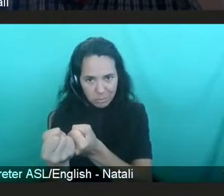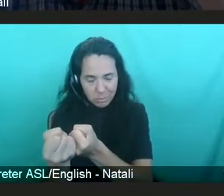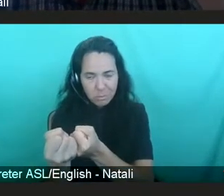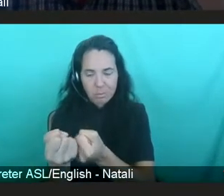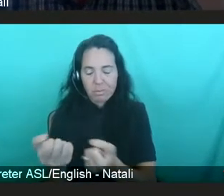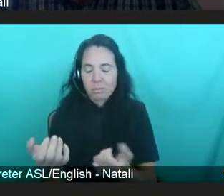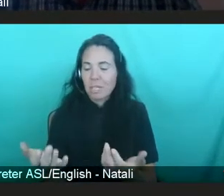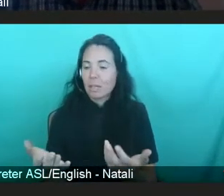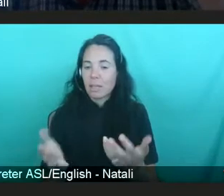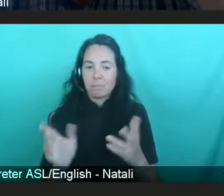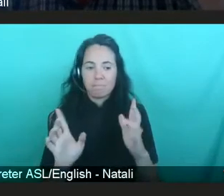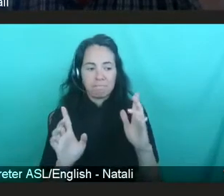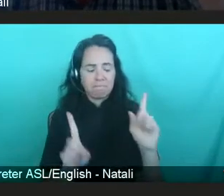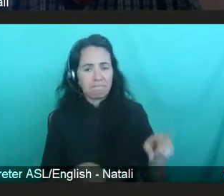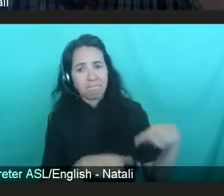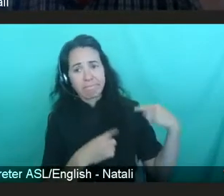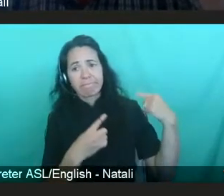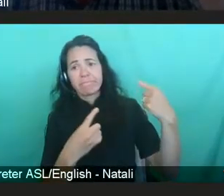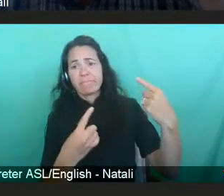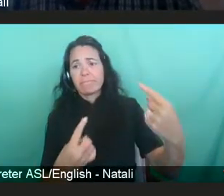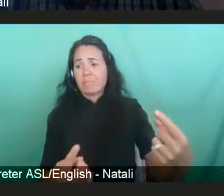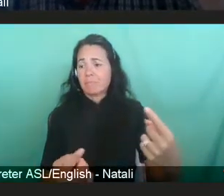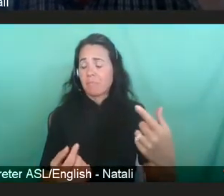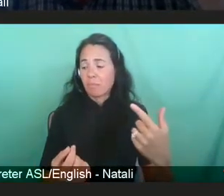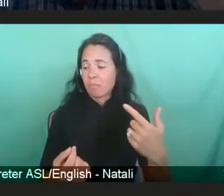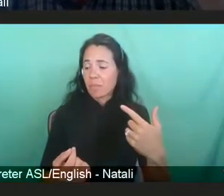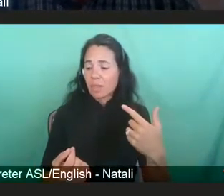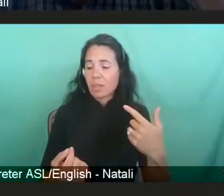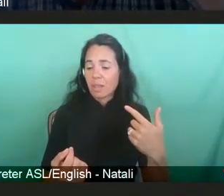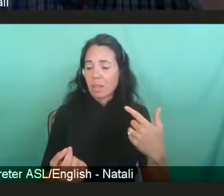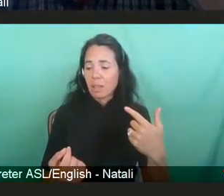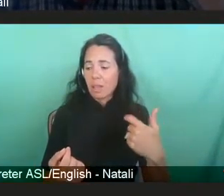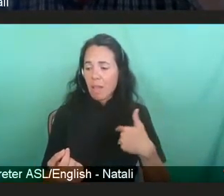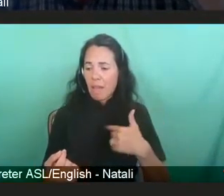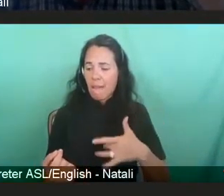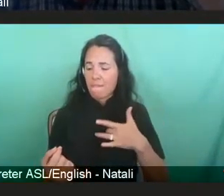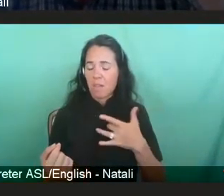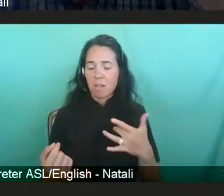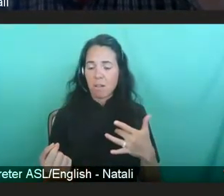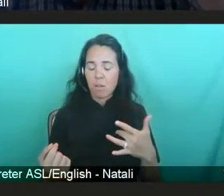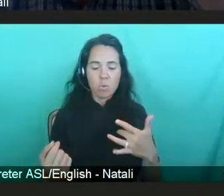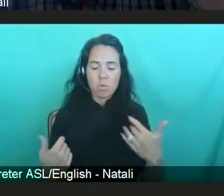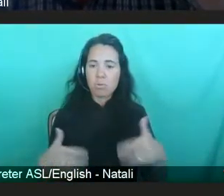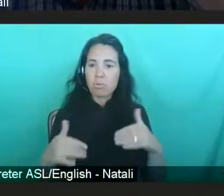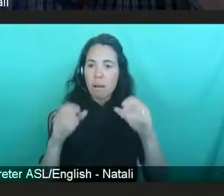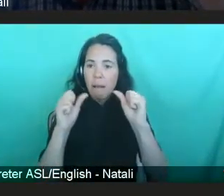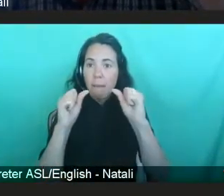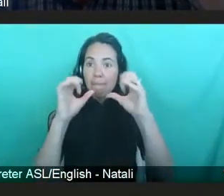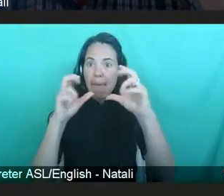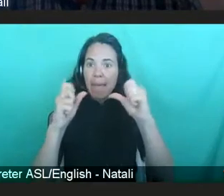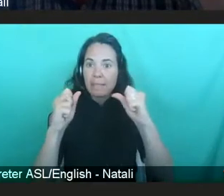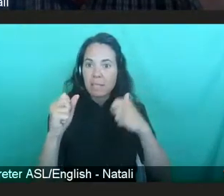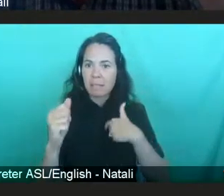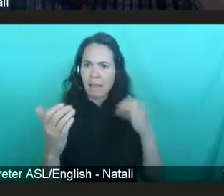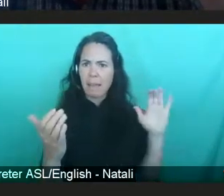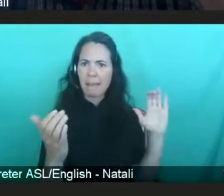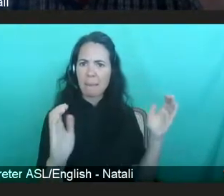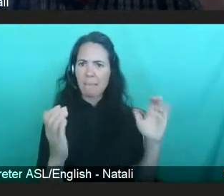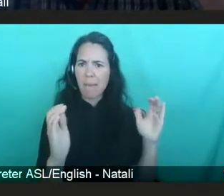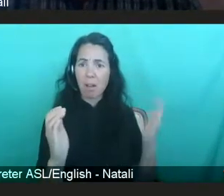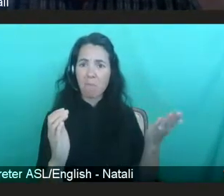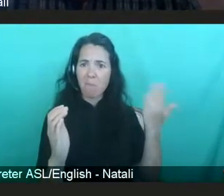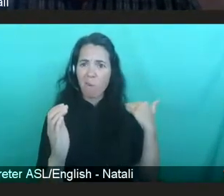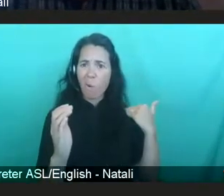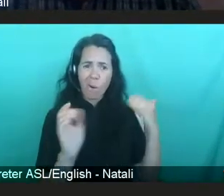come so far, it just amazes me when I think about where we've come from, how far we've come,